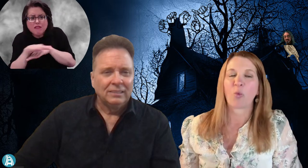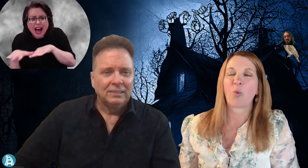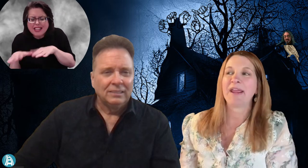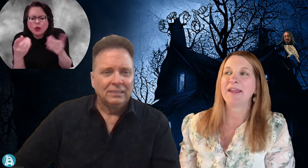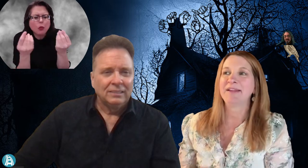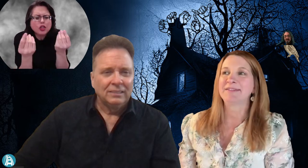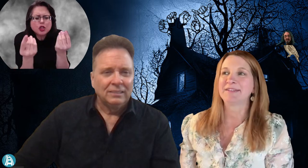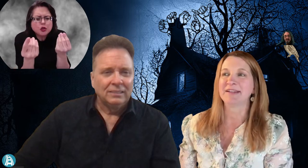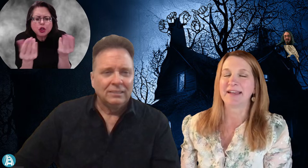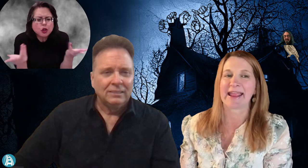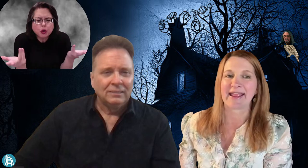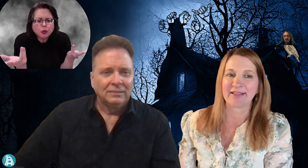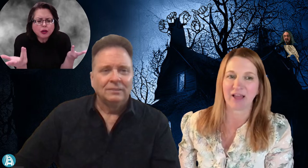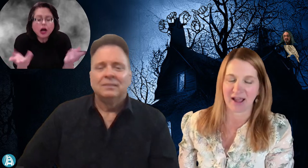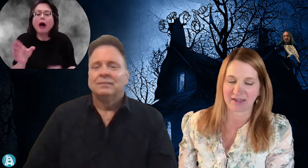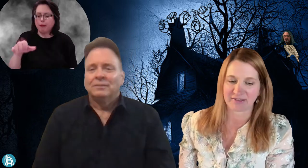We did a lot.